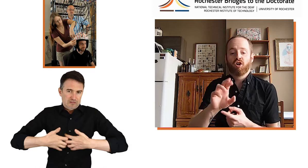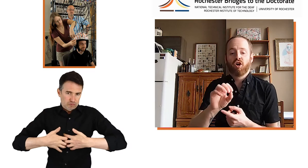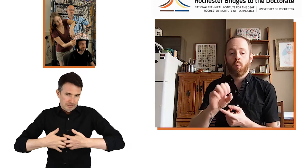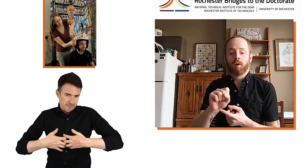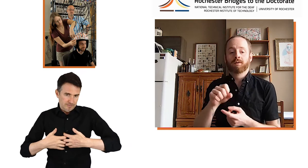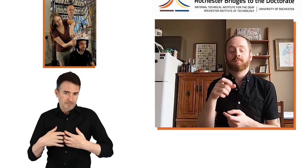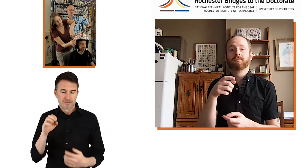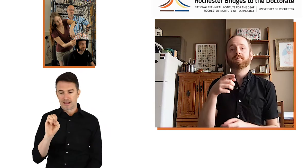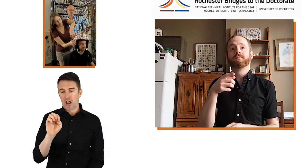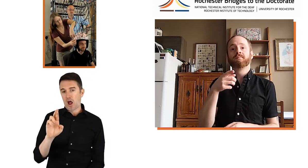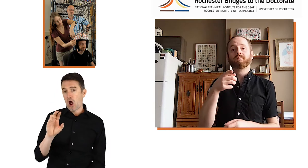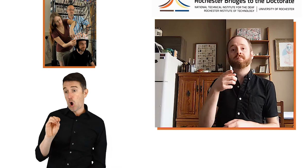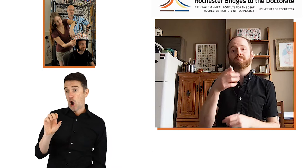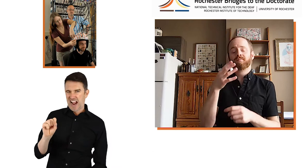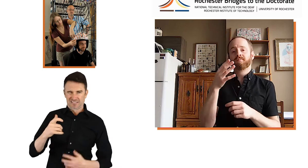EROS.